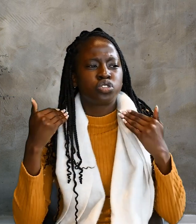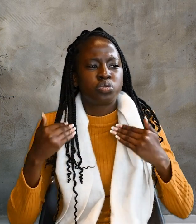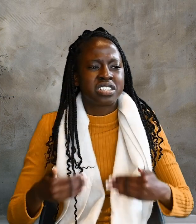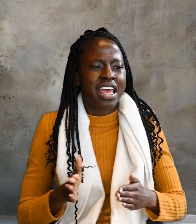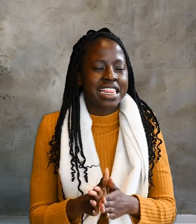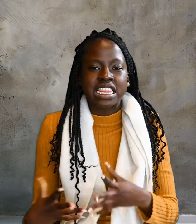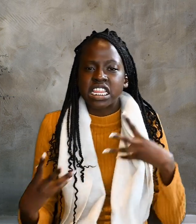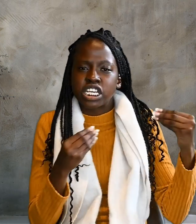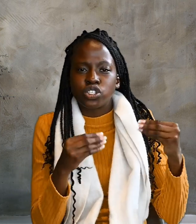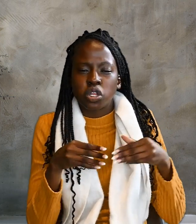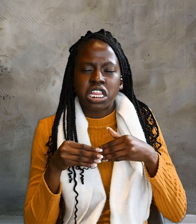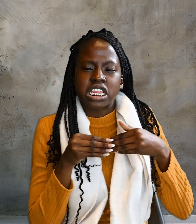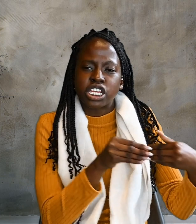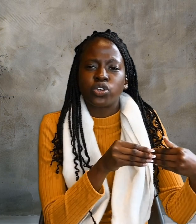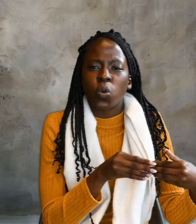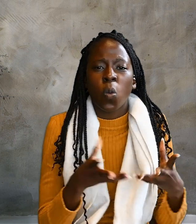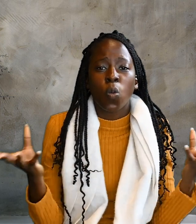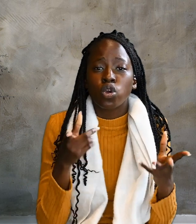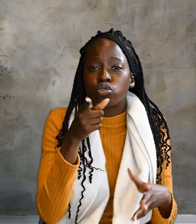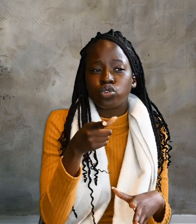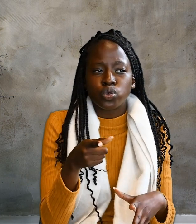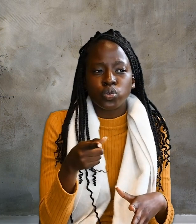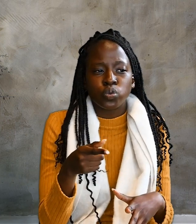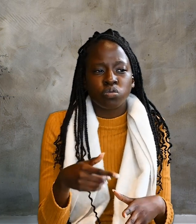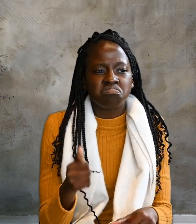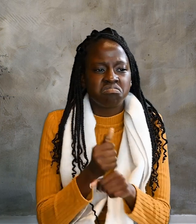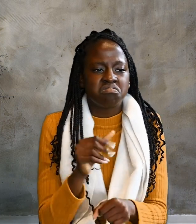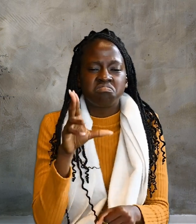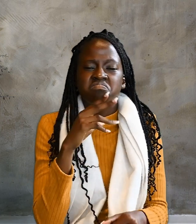and lead you where you do not want to go.